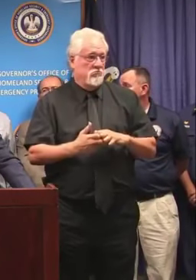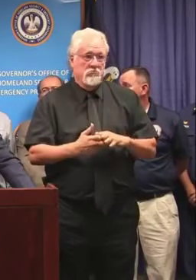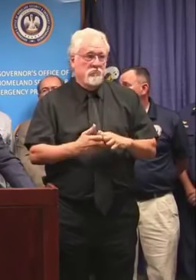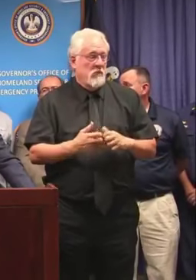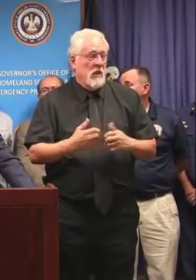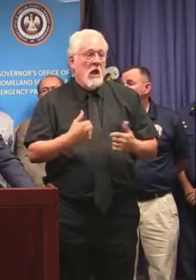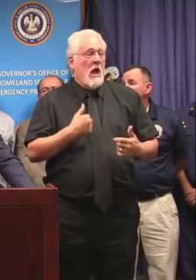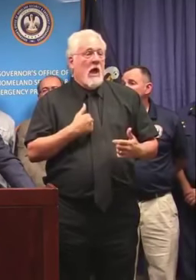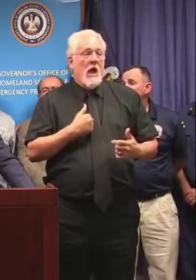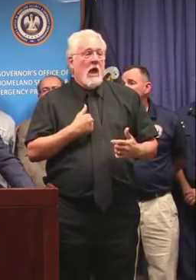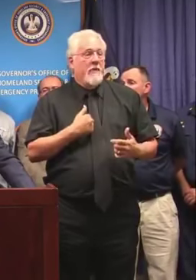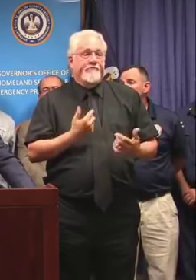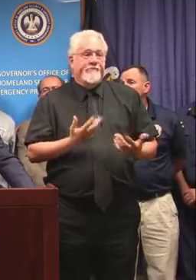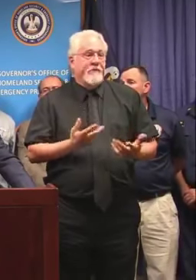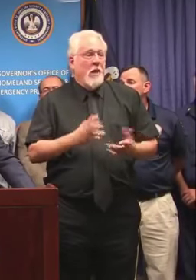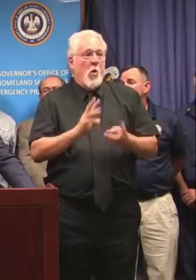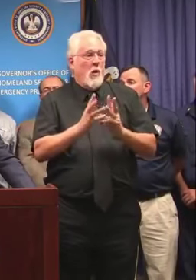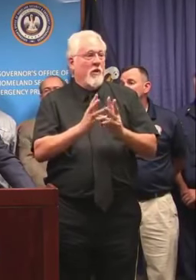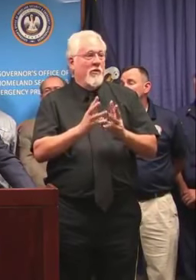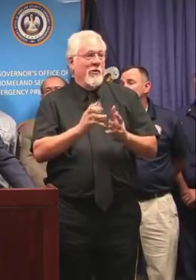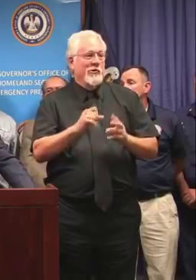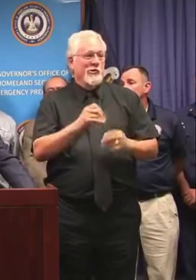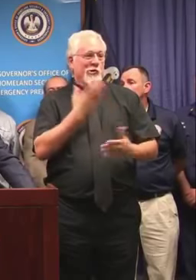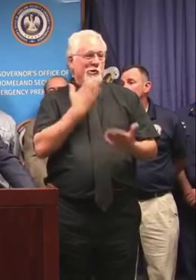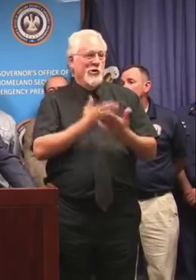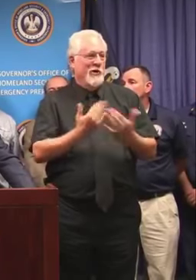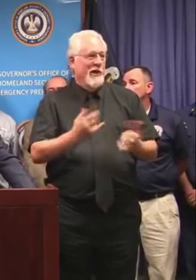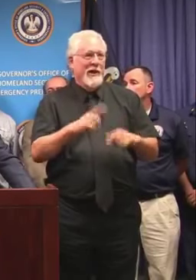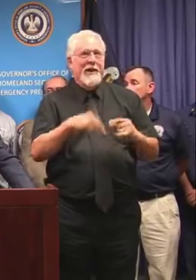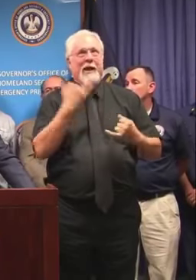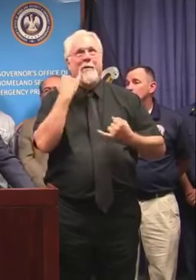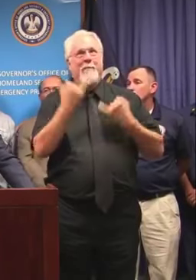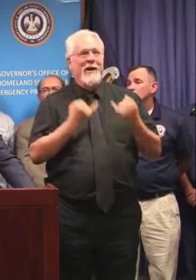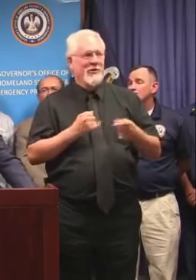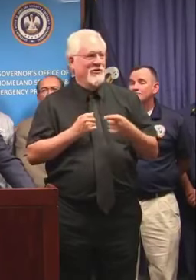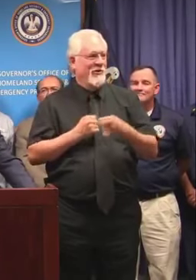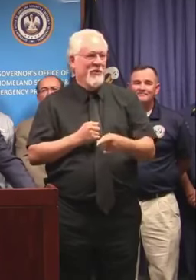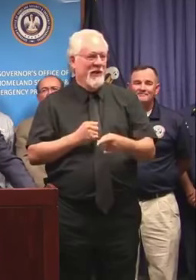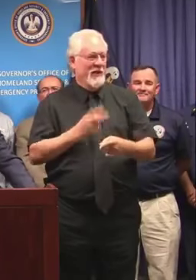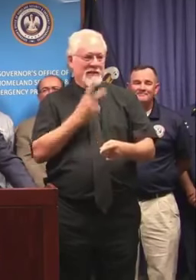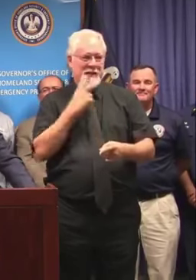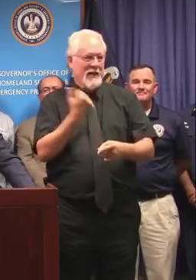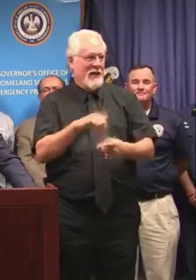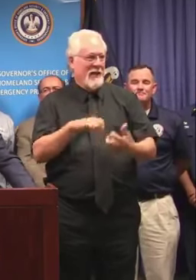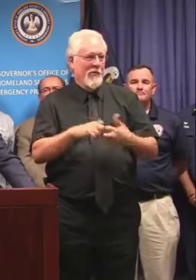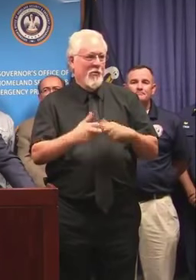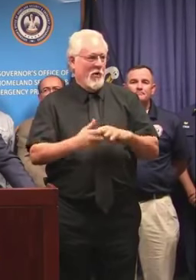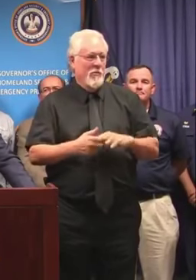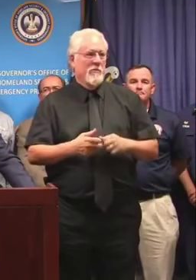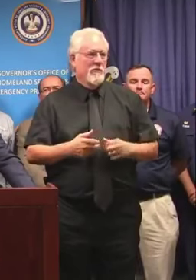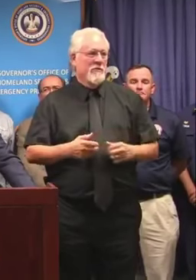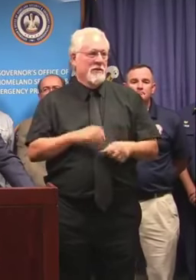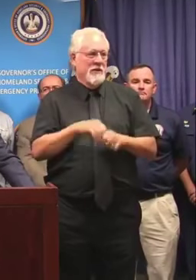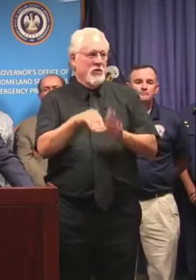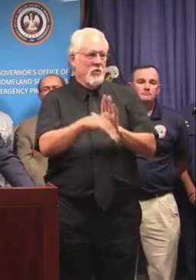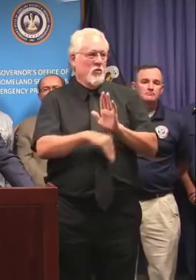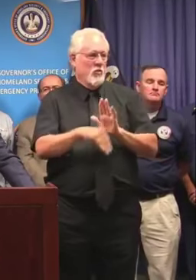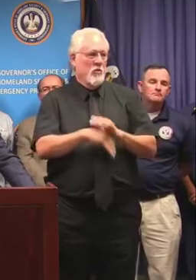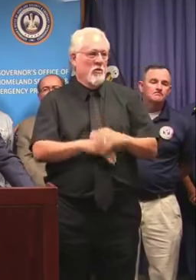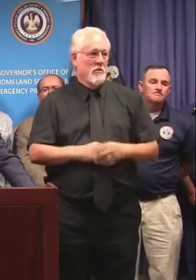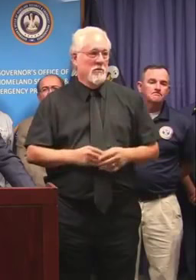I'm not, you know, the weather has been so good today I can't imagine that they would have seen any issues in New Orleans.